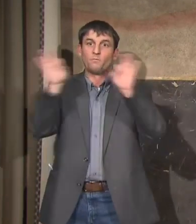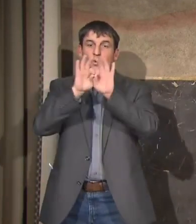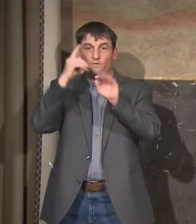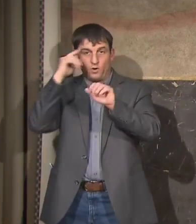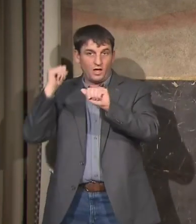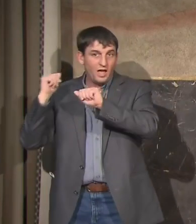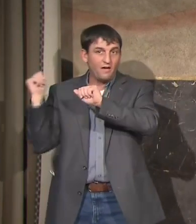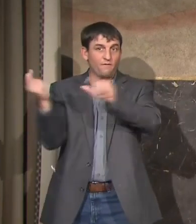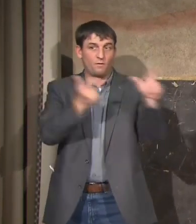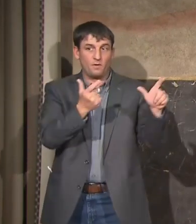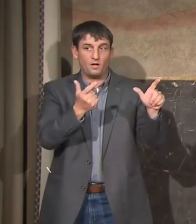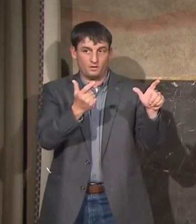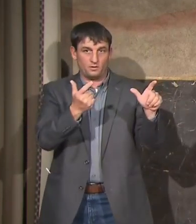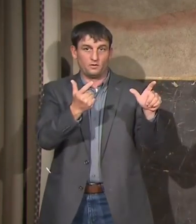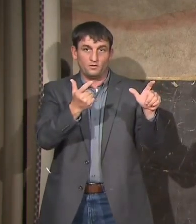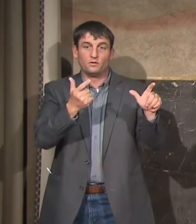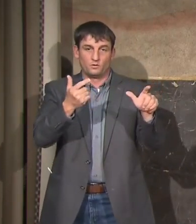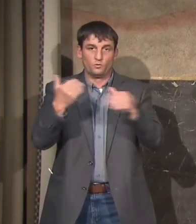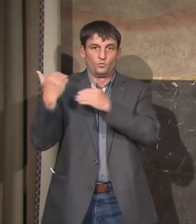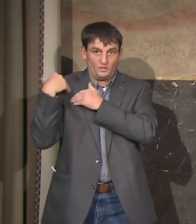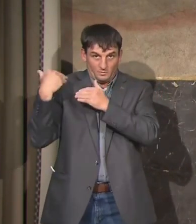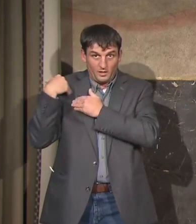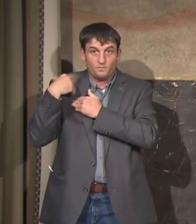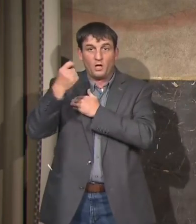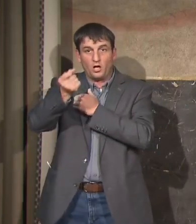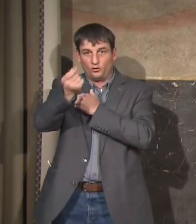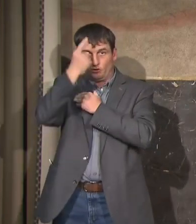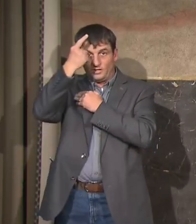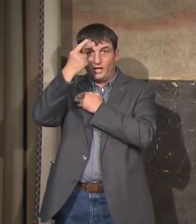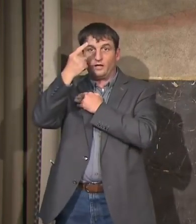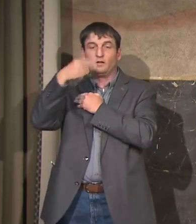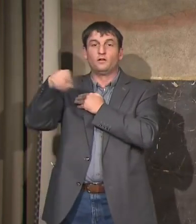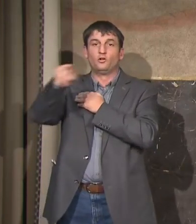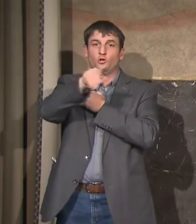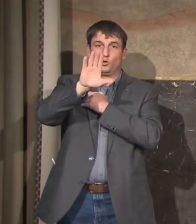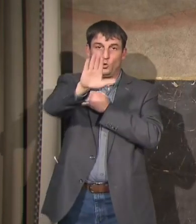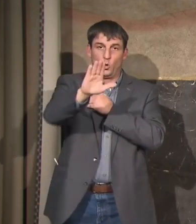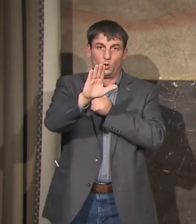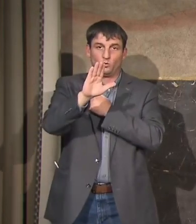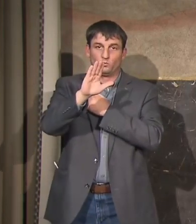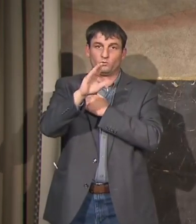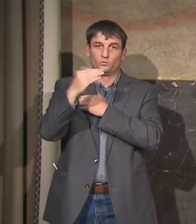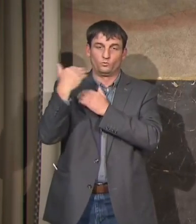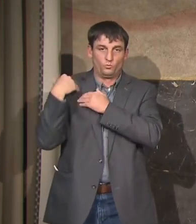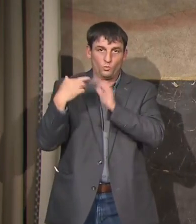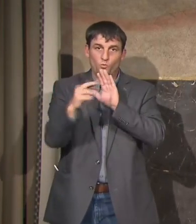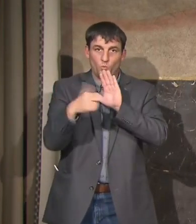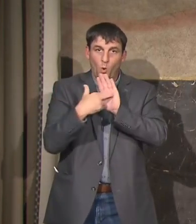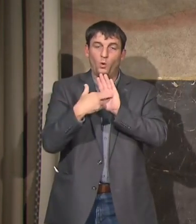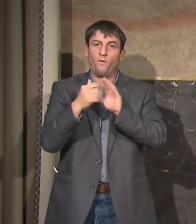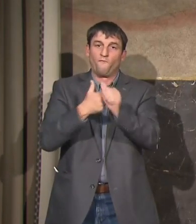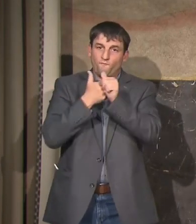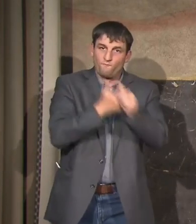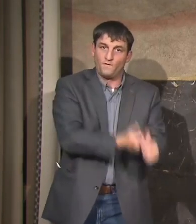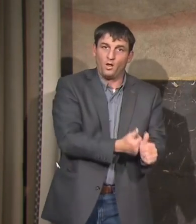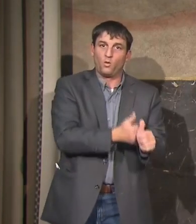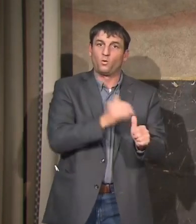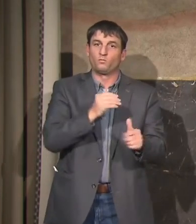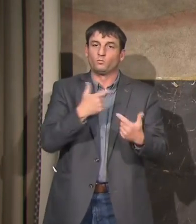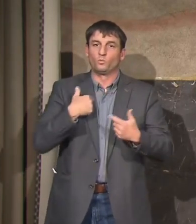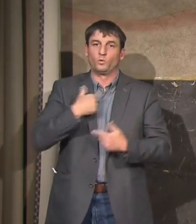as we've said all along that they have a role to play and to please follow the guidance that we've put in place.